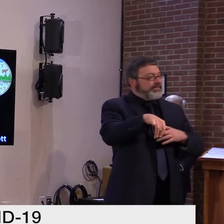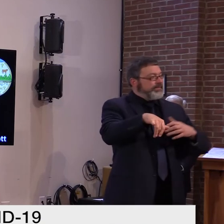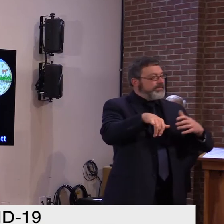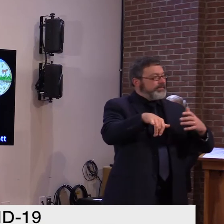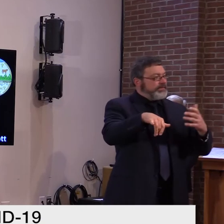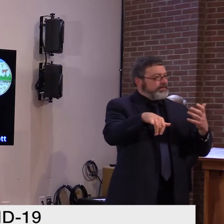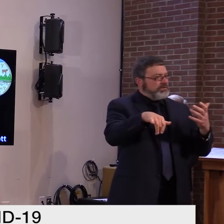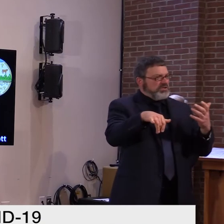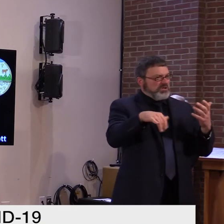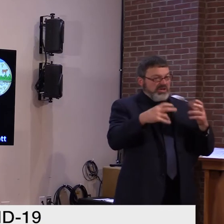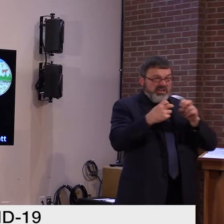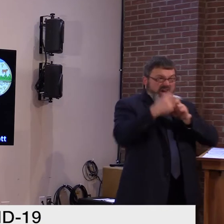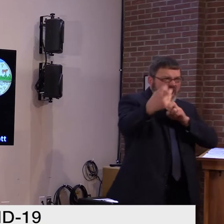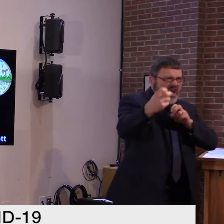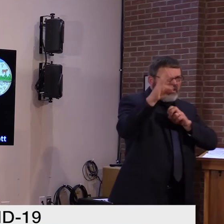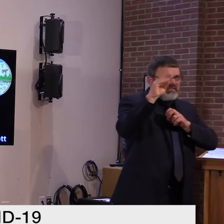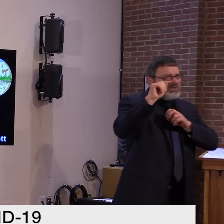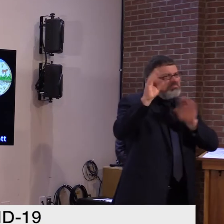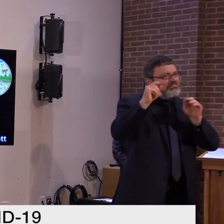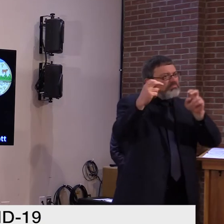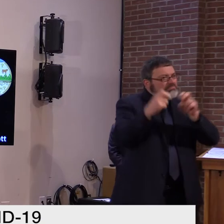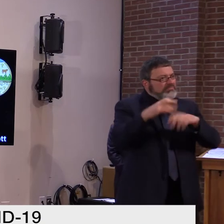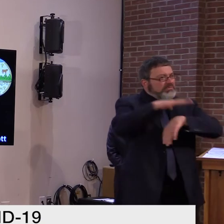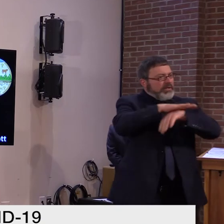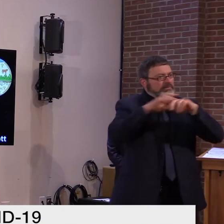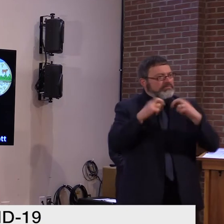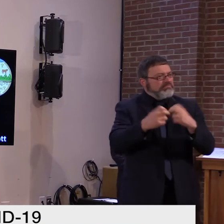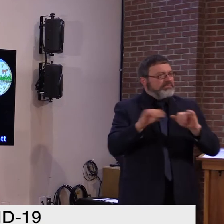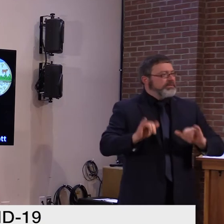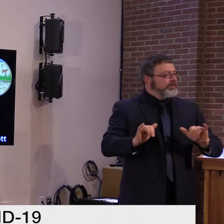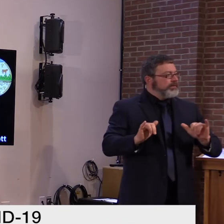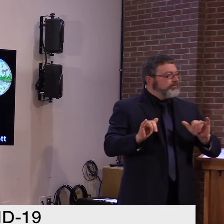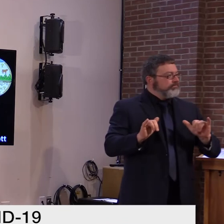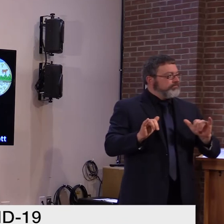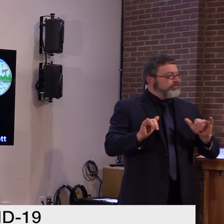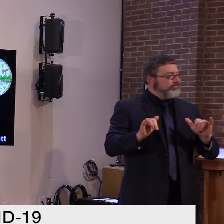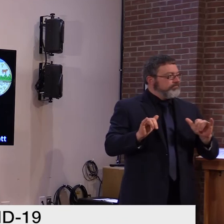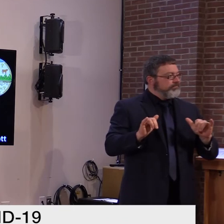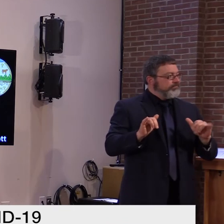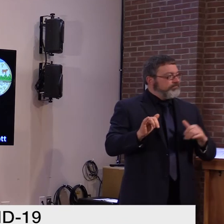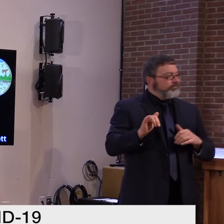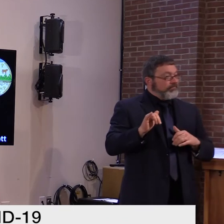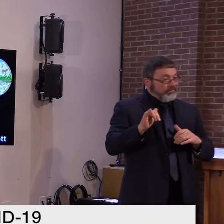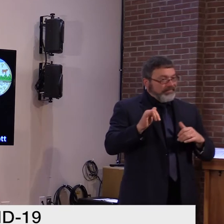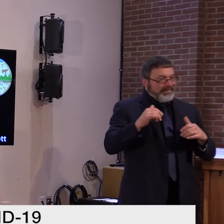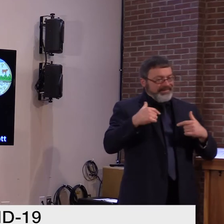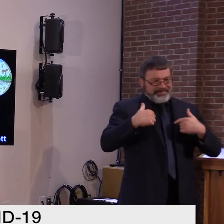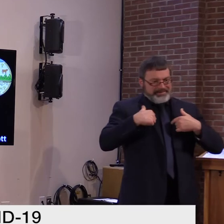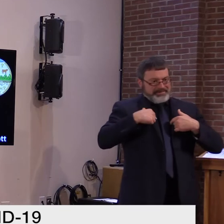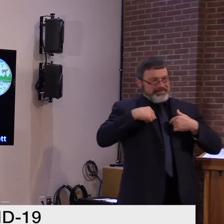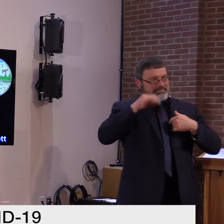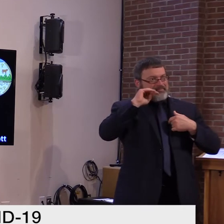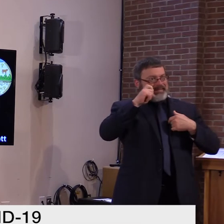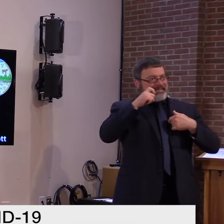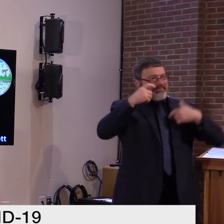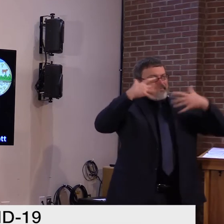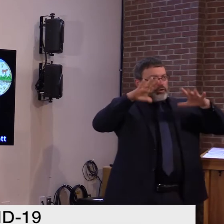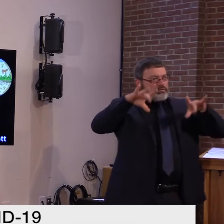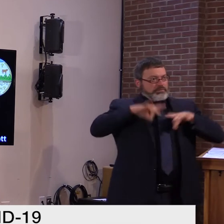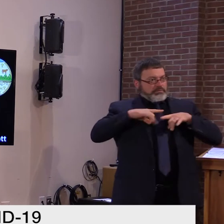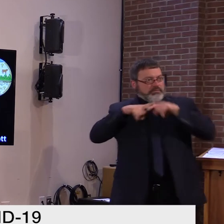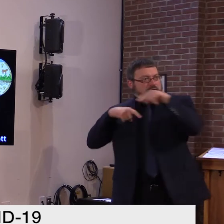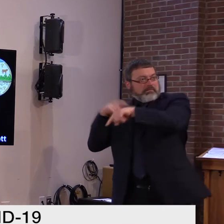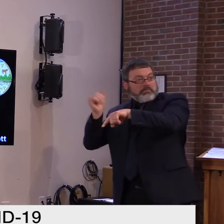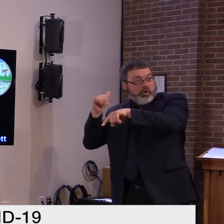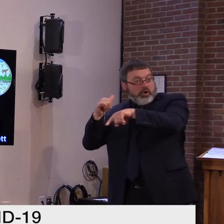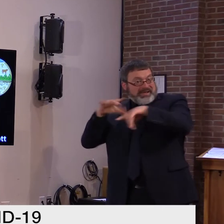close contacts, but they're potentially infected. The four of them are the entire workforce. So Max has no choice